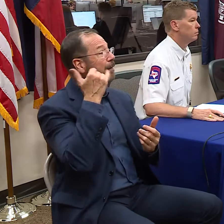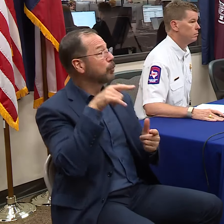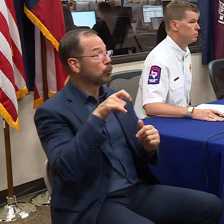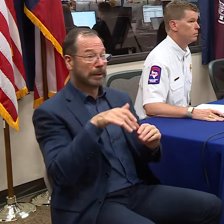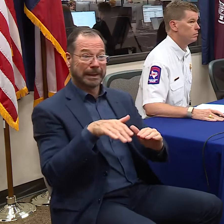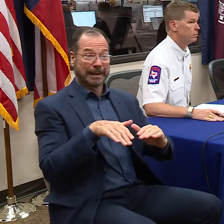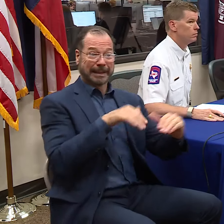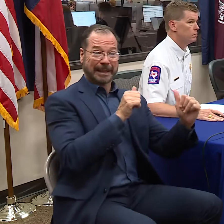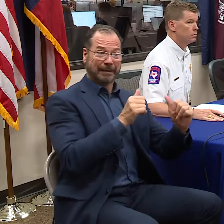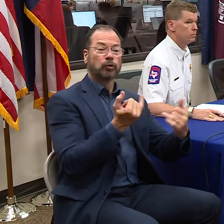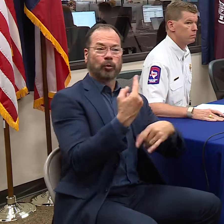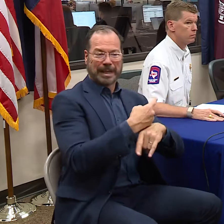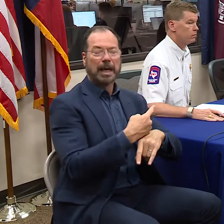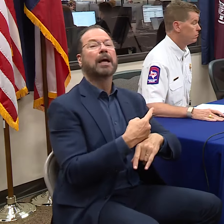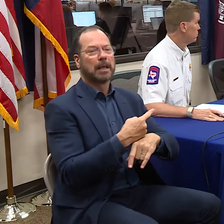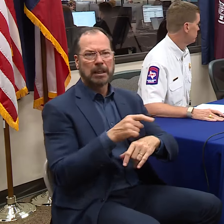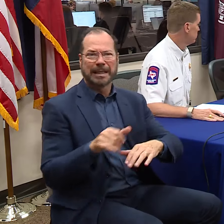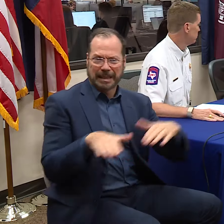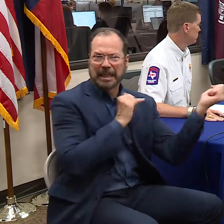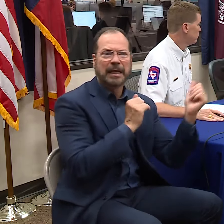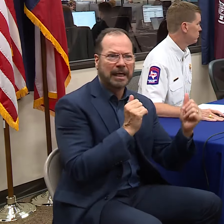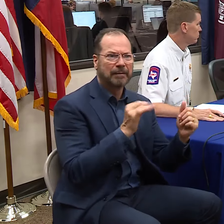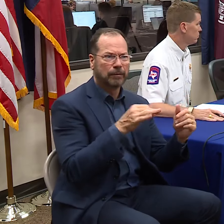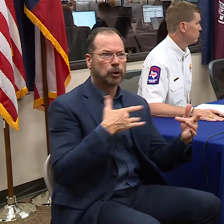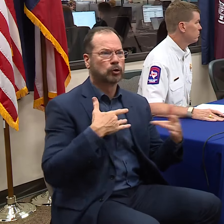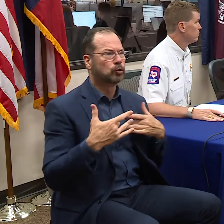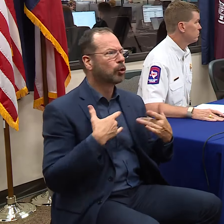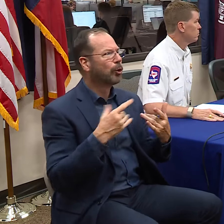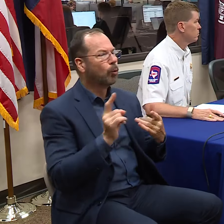the day to move away from those areas. you're concerned,